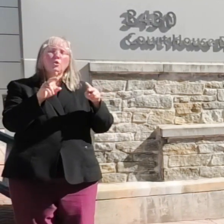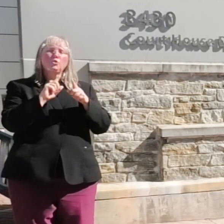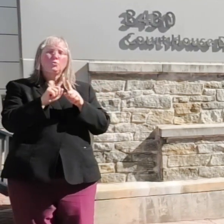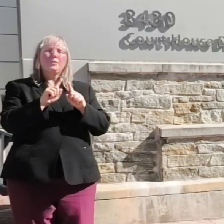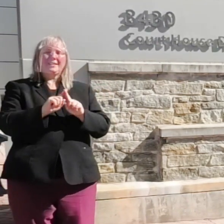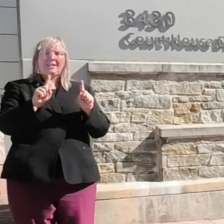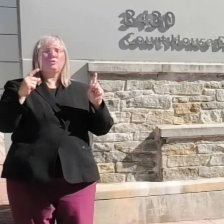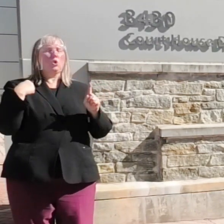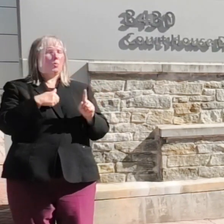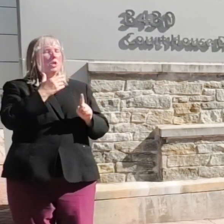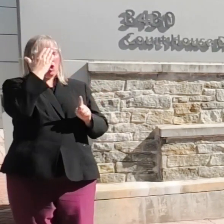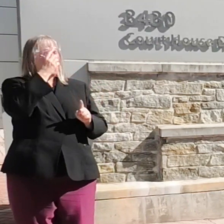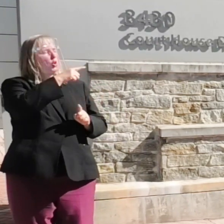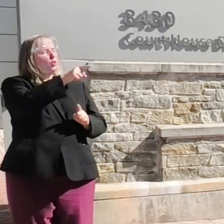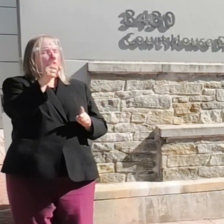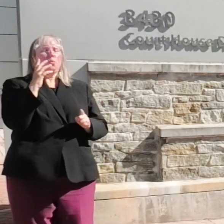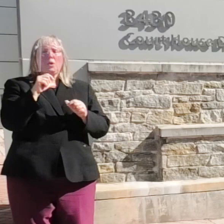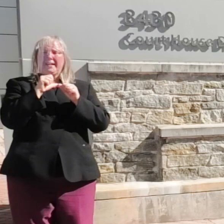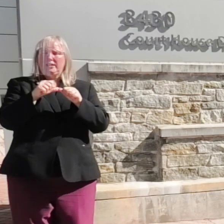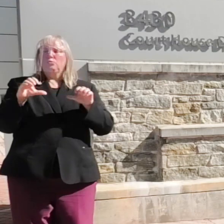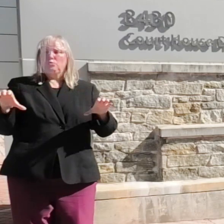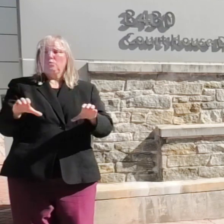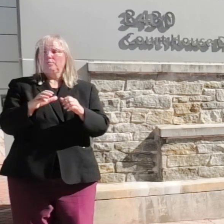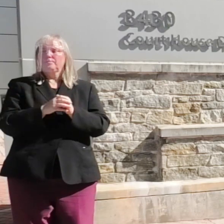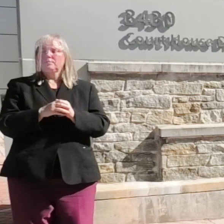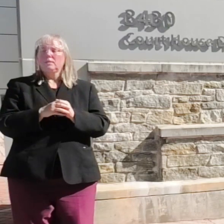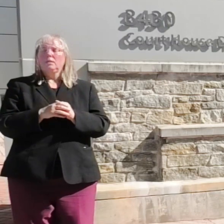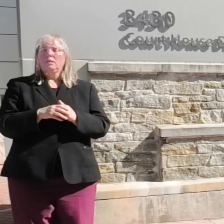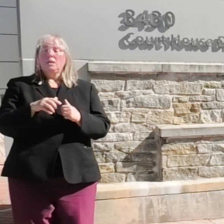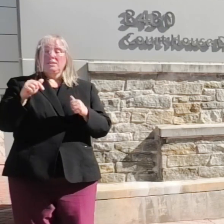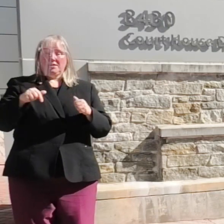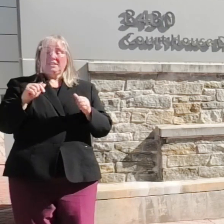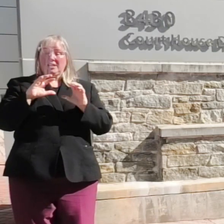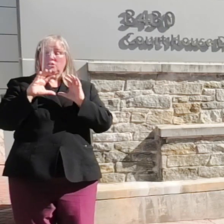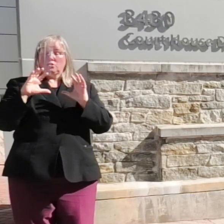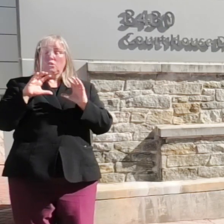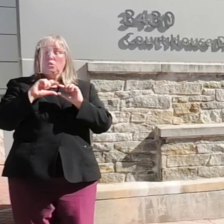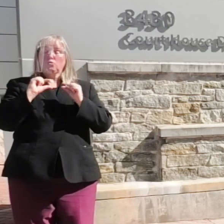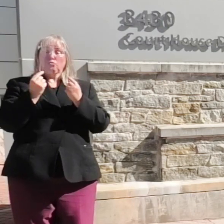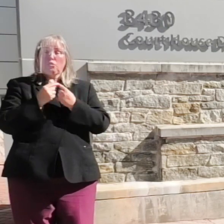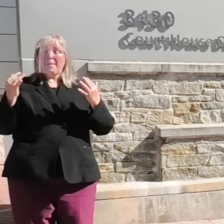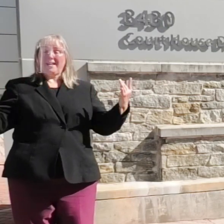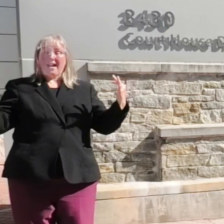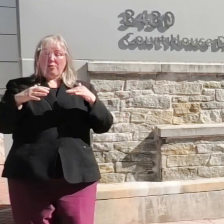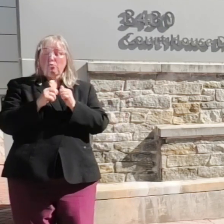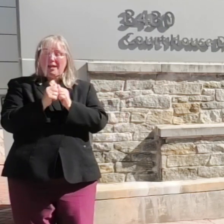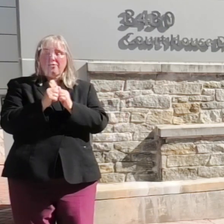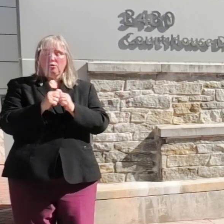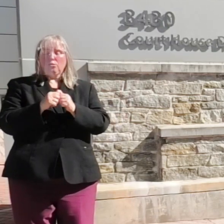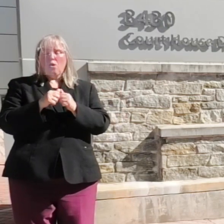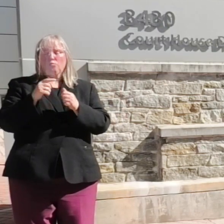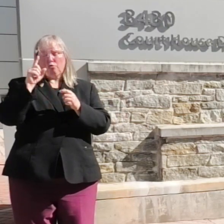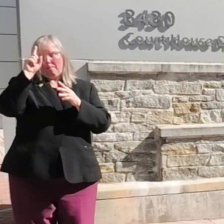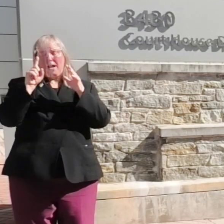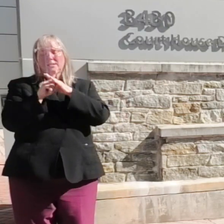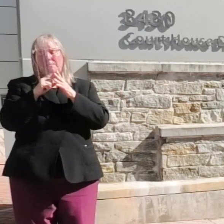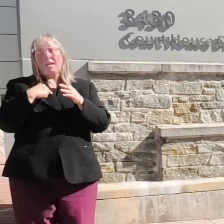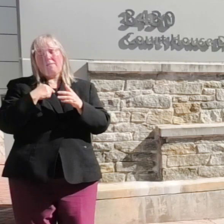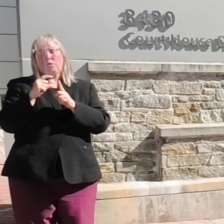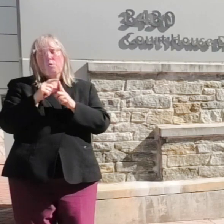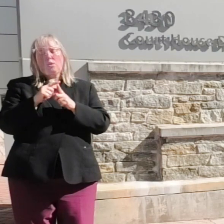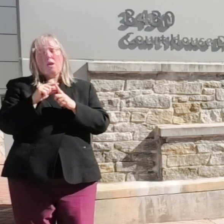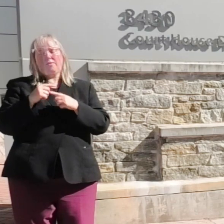difference we know you'll continue to make. This group gathered together reminds me of the words of young poet Maddie